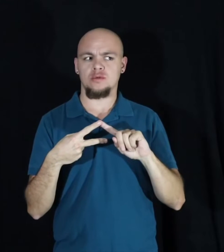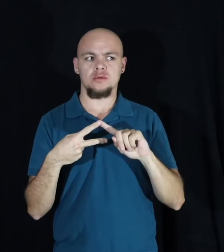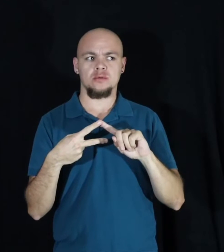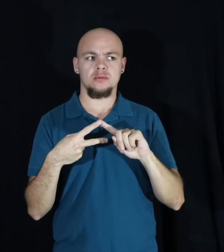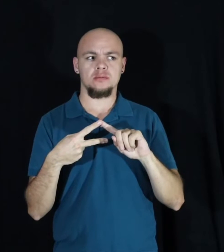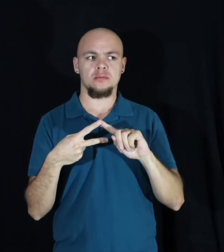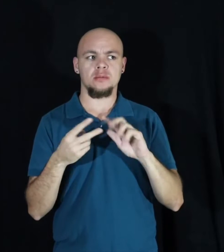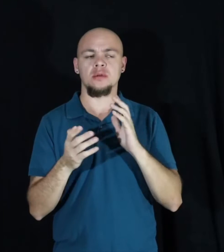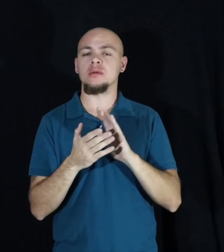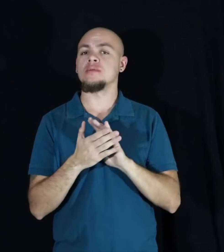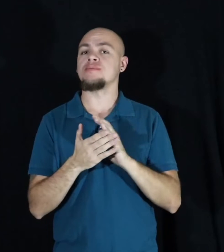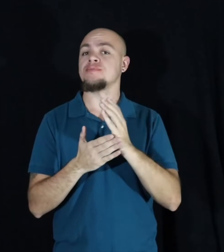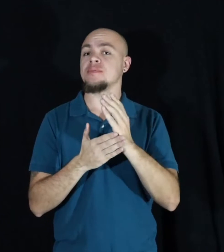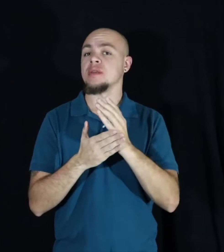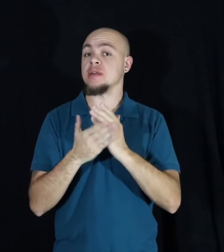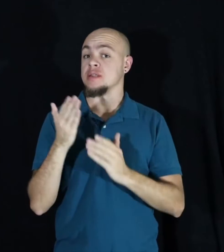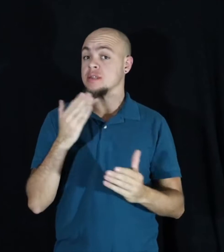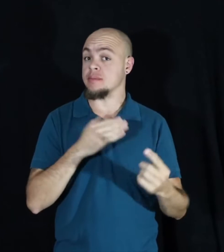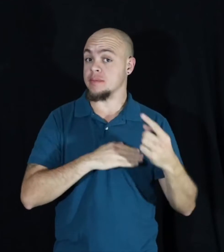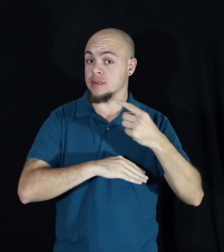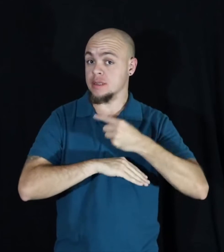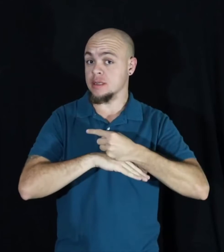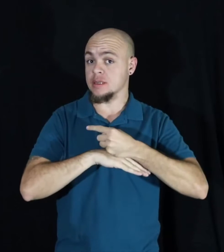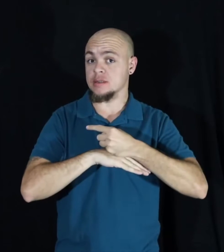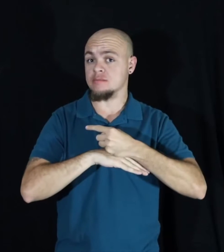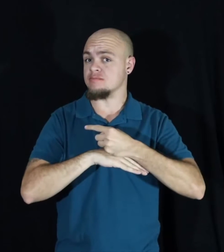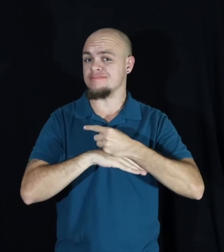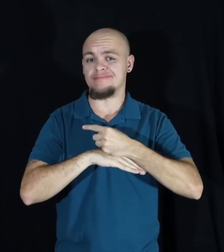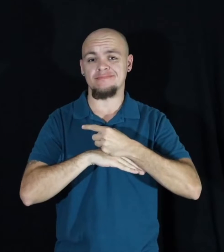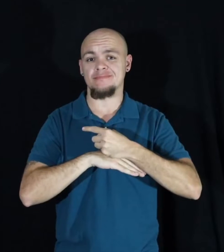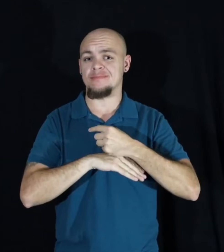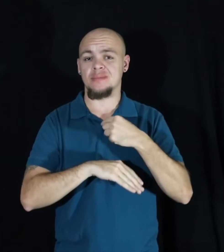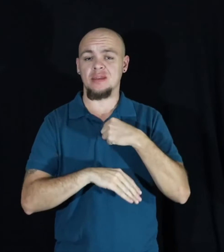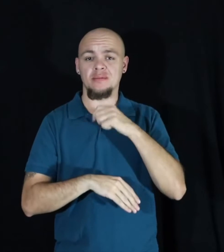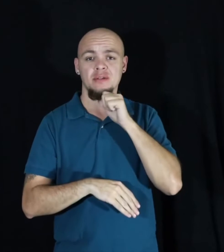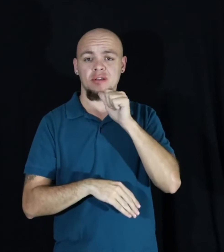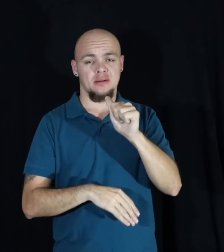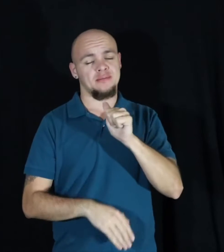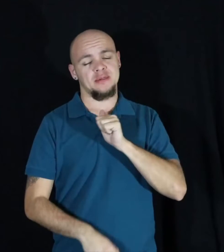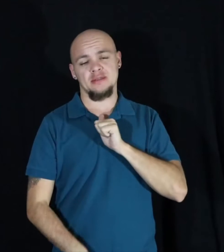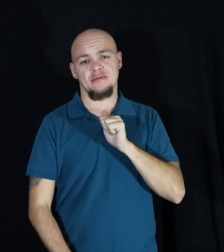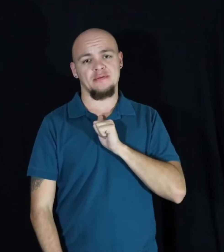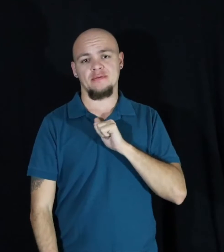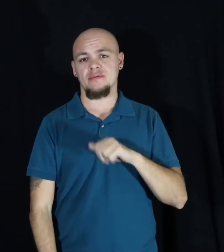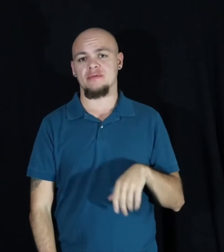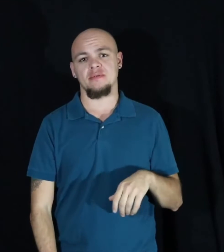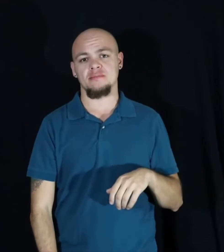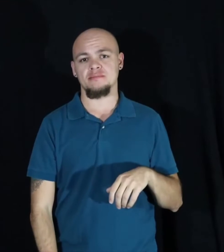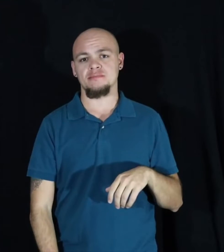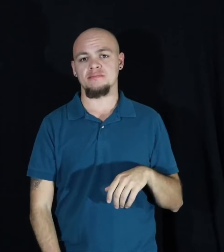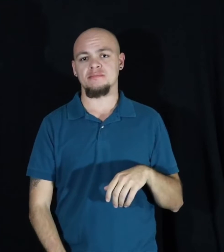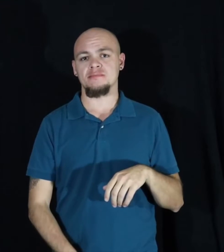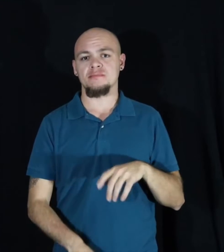Some days, I'm just not myself. I'm the pinpoints on a map